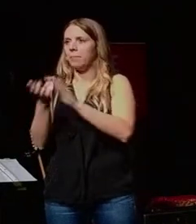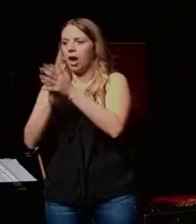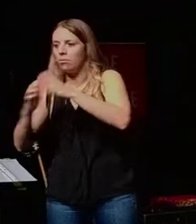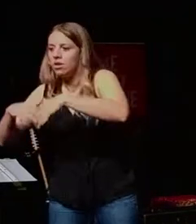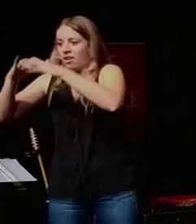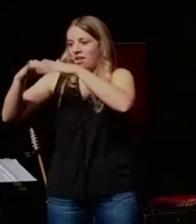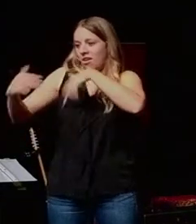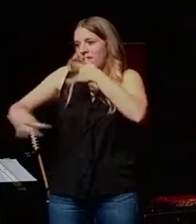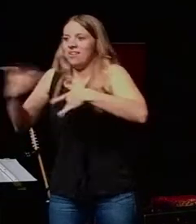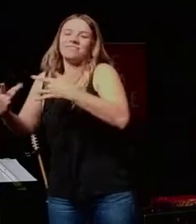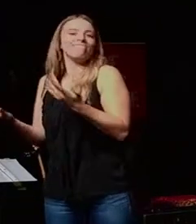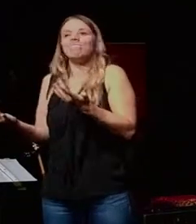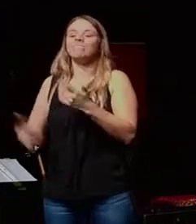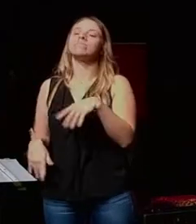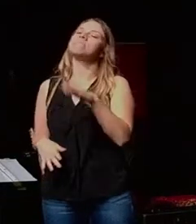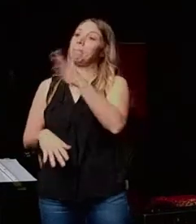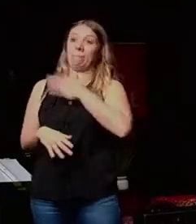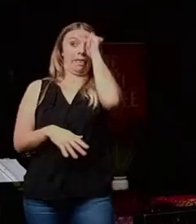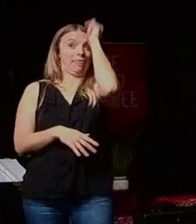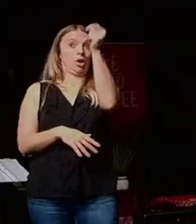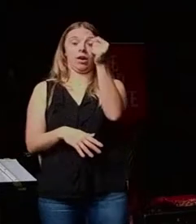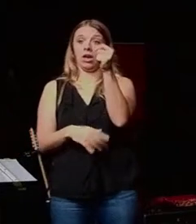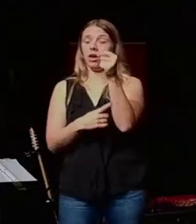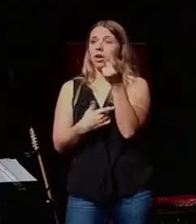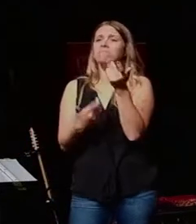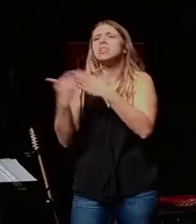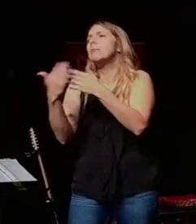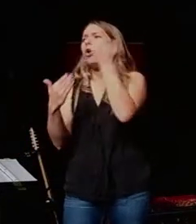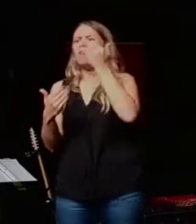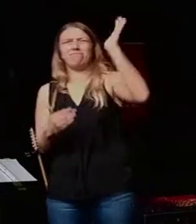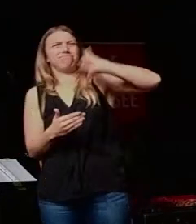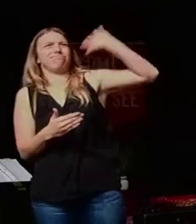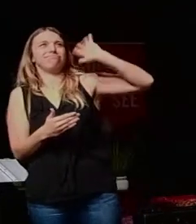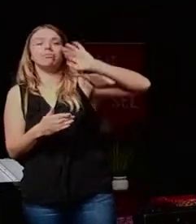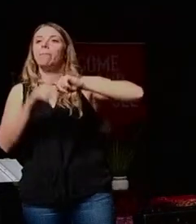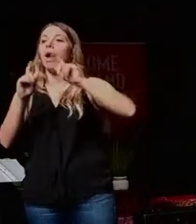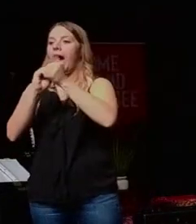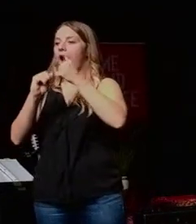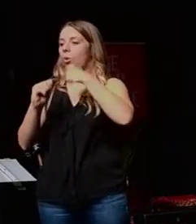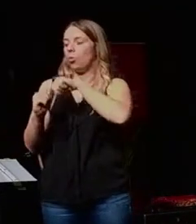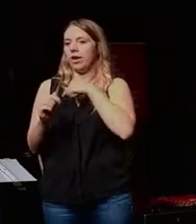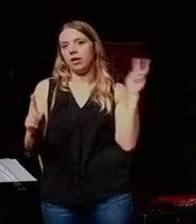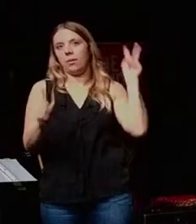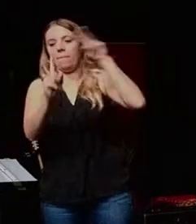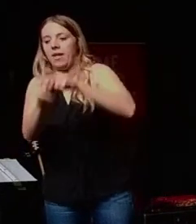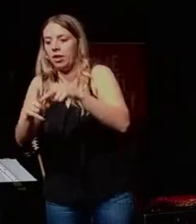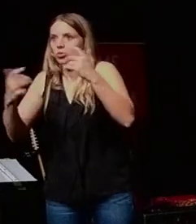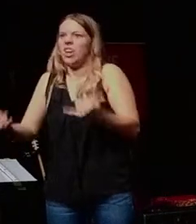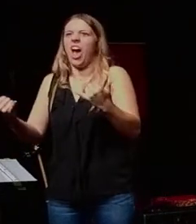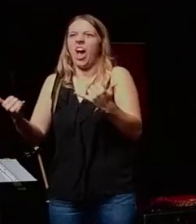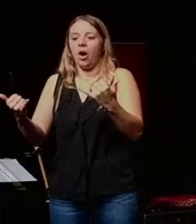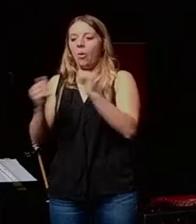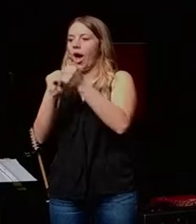is that it's not really about how old sort of the movement is, but how you treat it in the now. How do you understand the nature